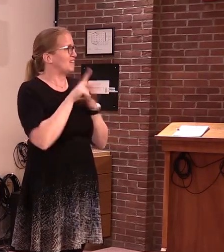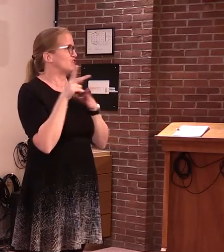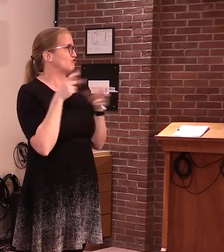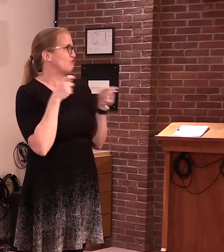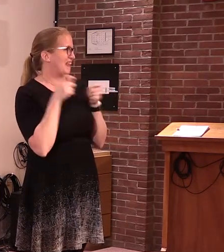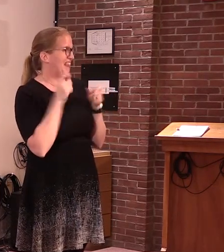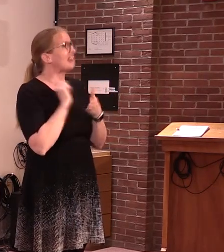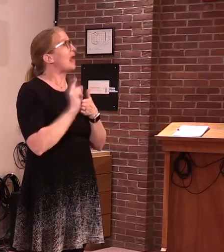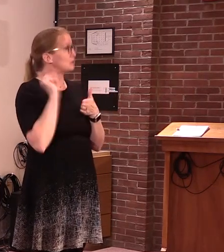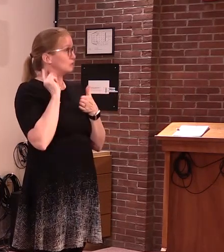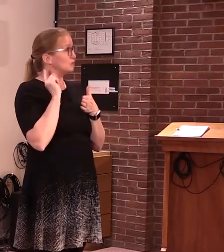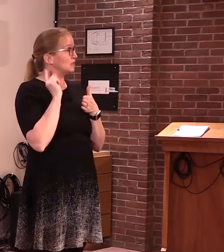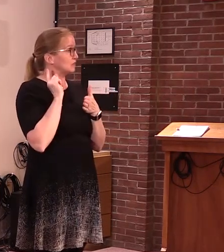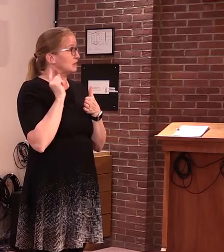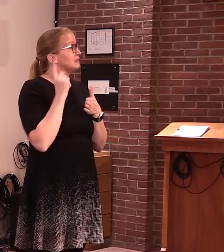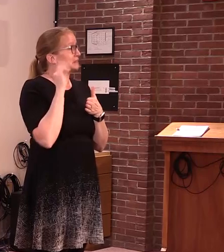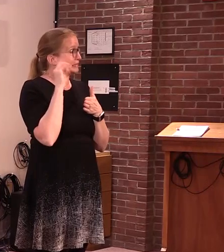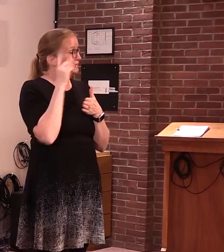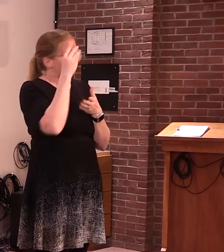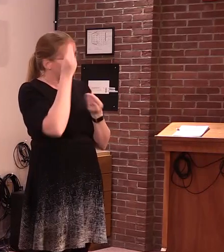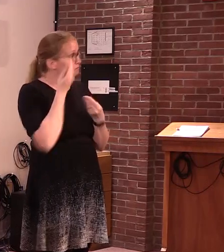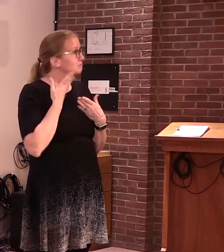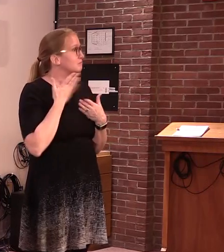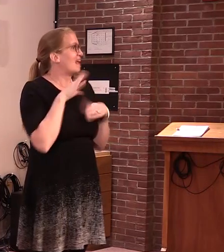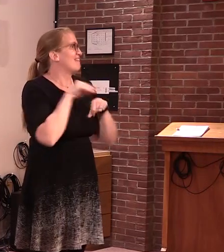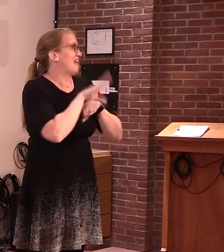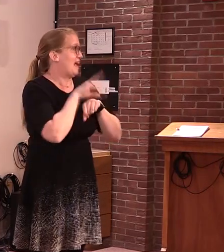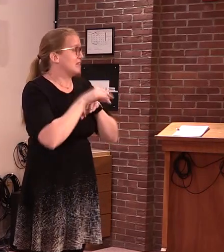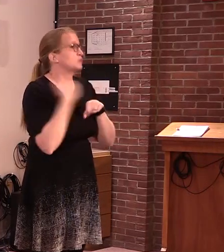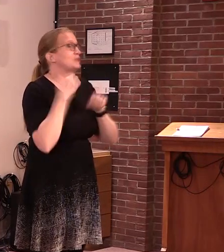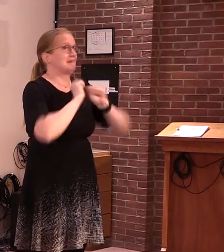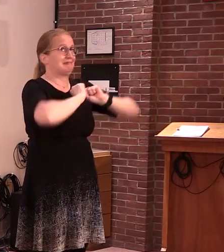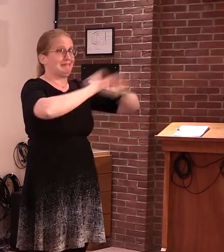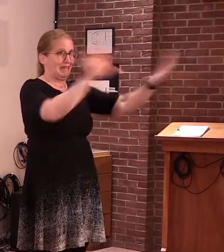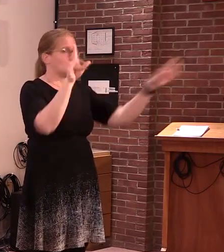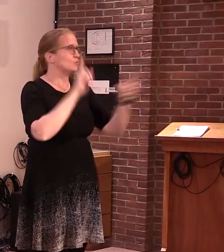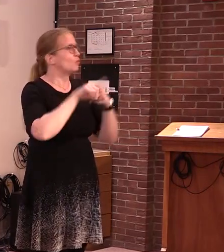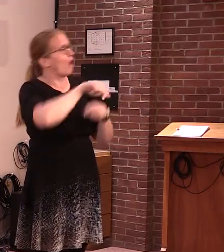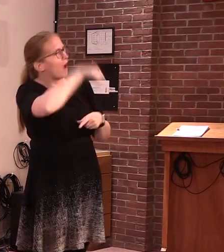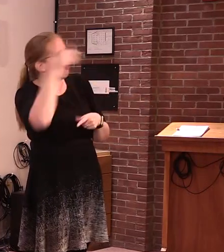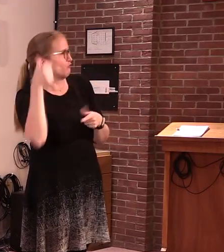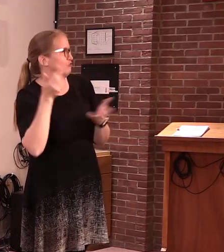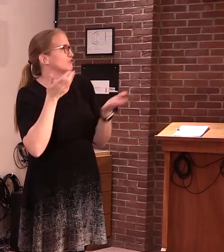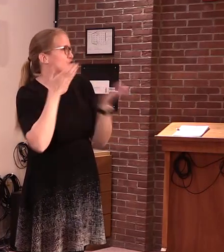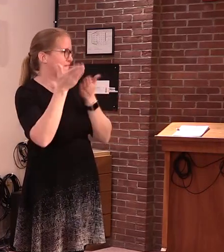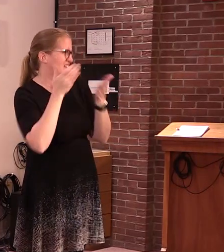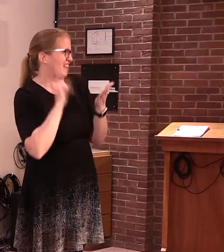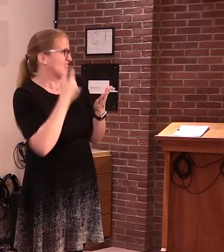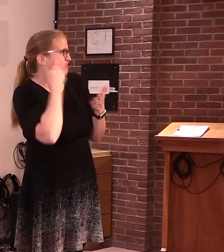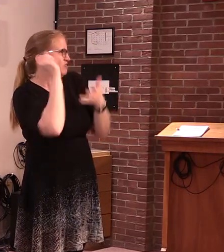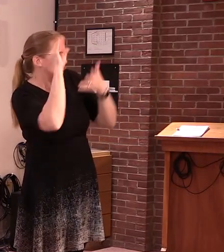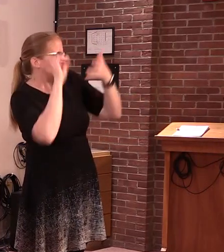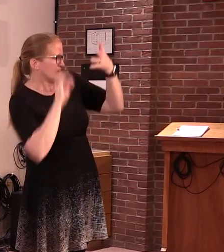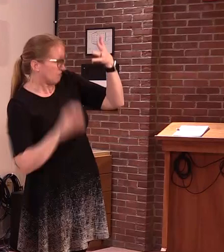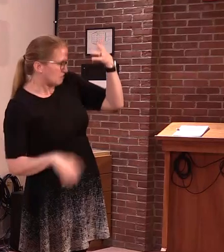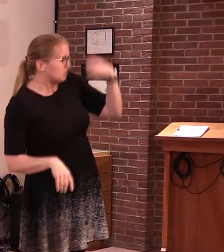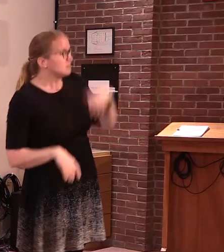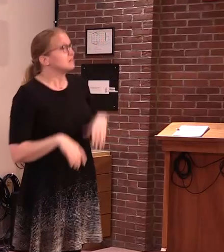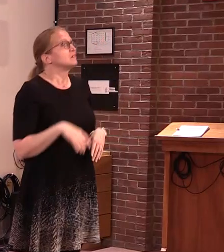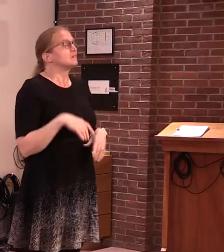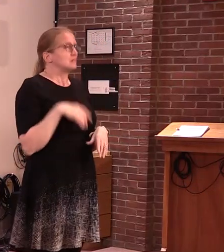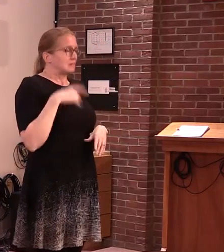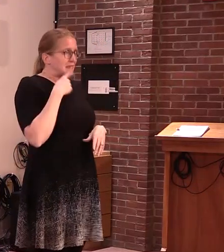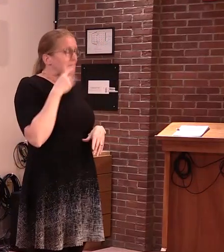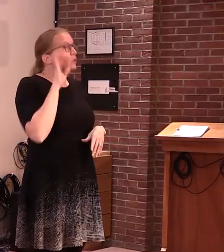other clinical services. The Commissioner stated that he will continue to work with the